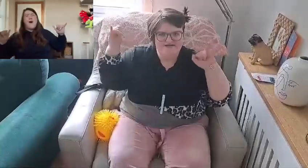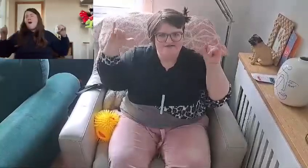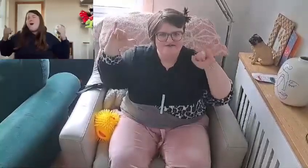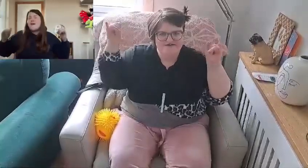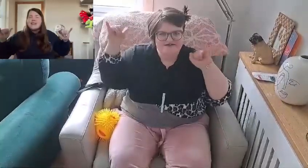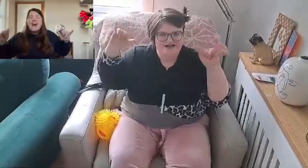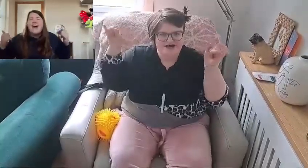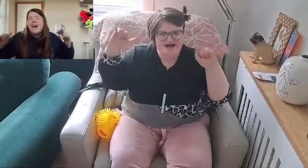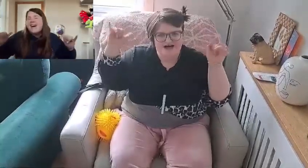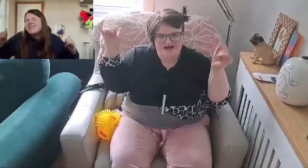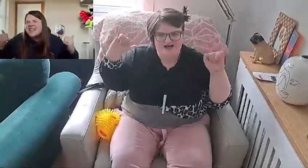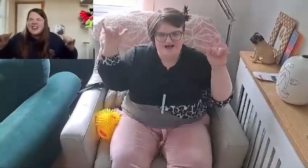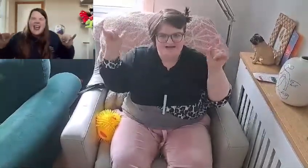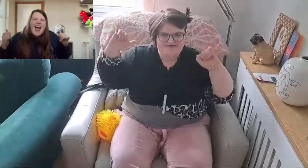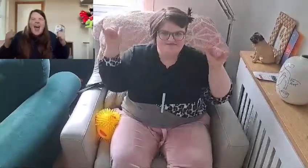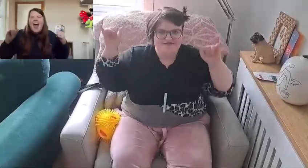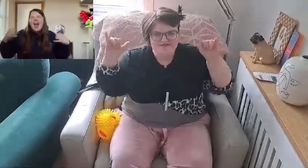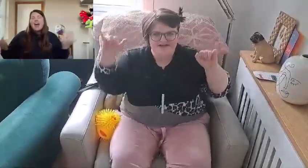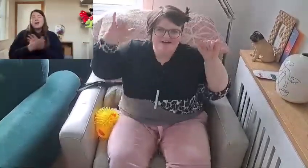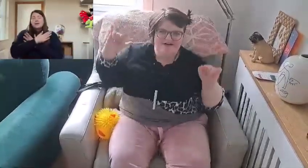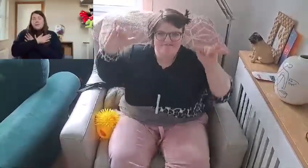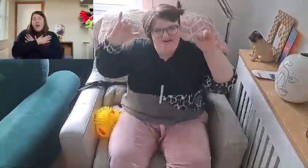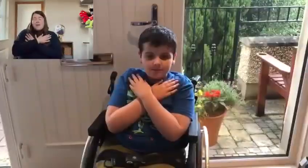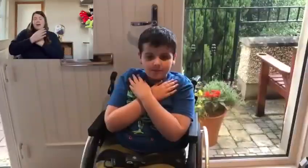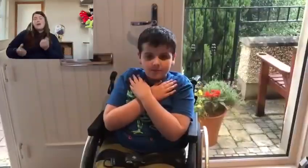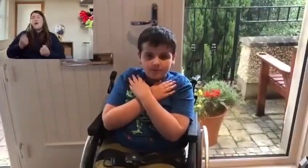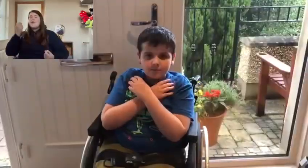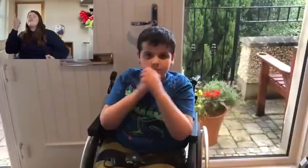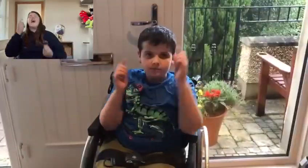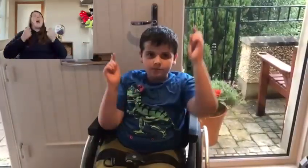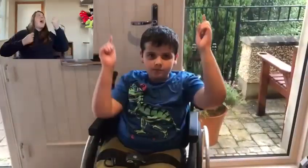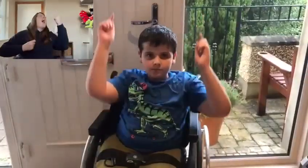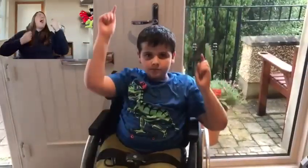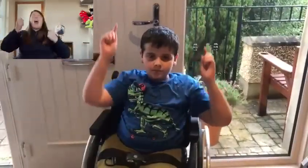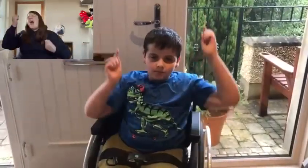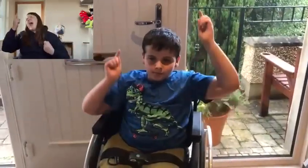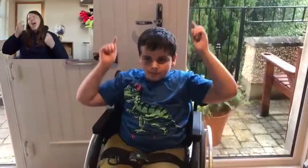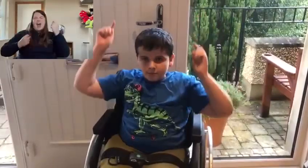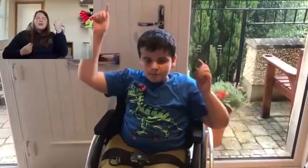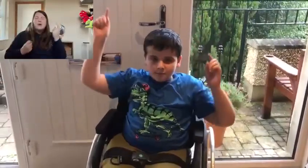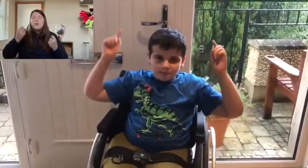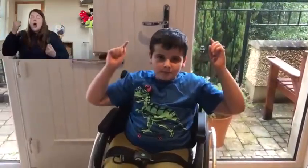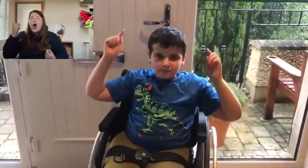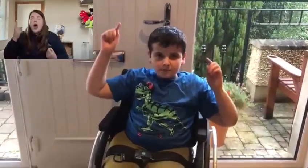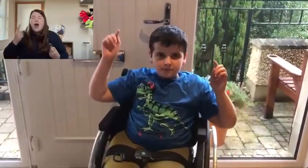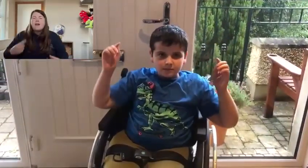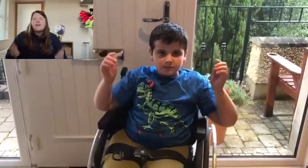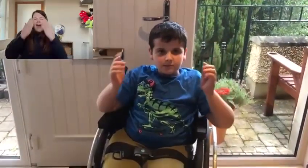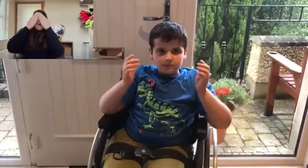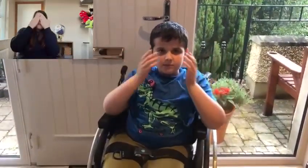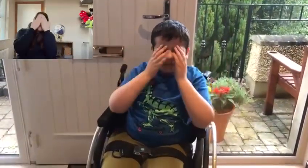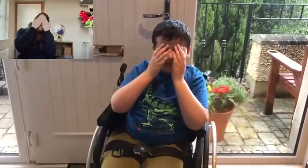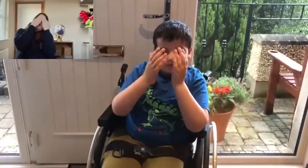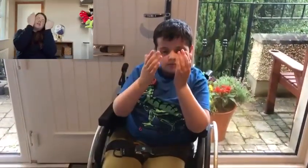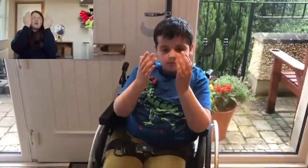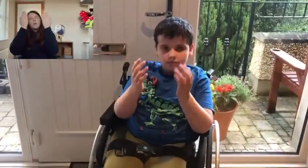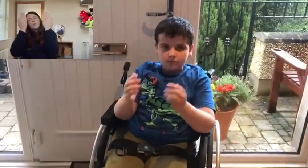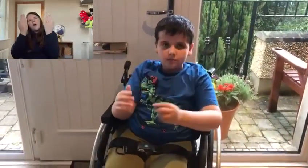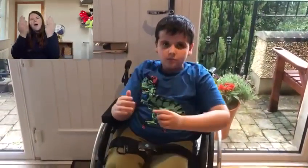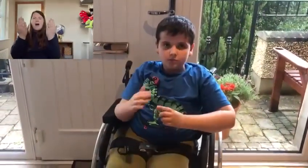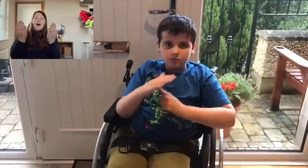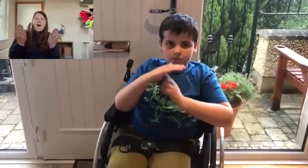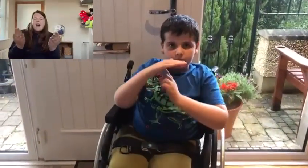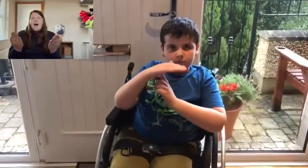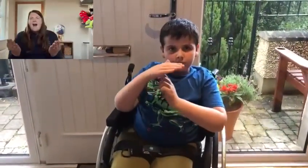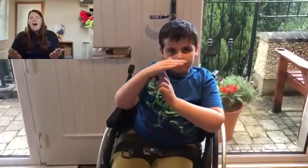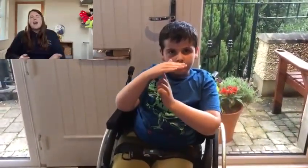5th of July. Cause baby you're a firework, come on show em